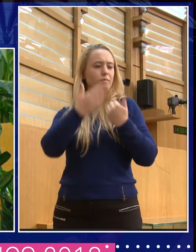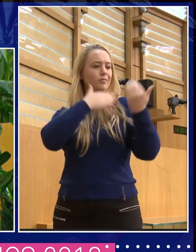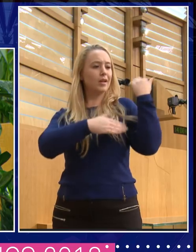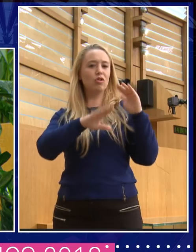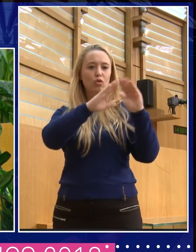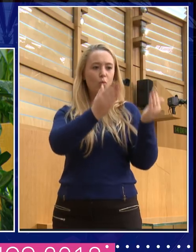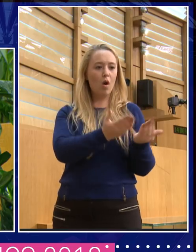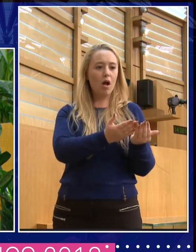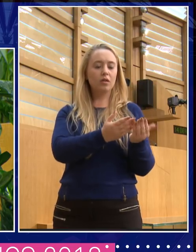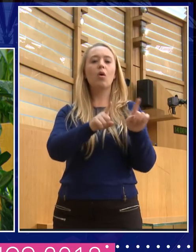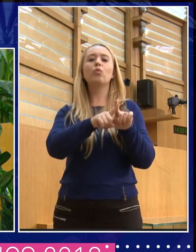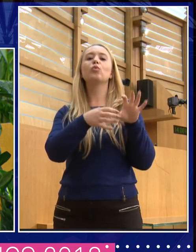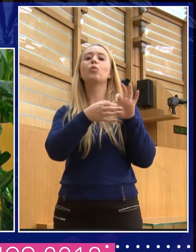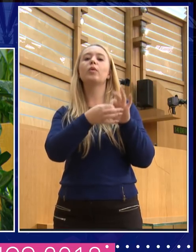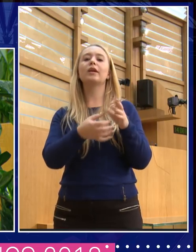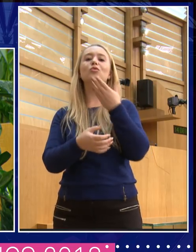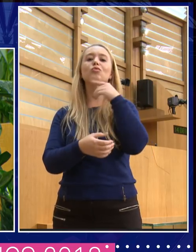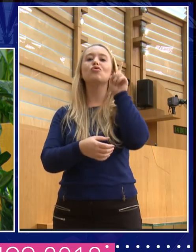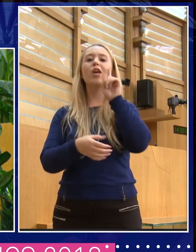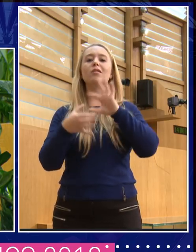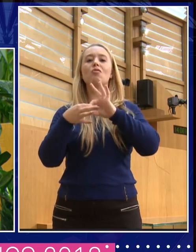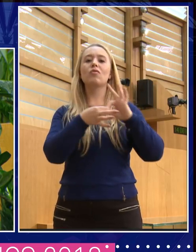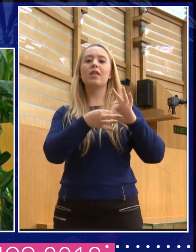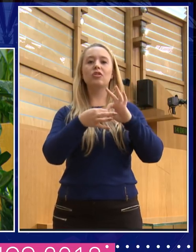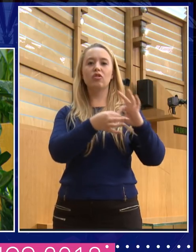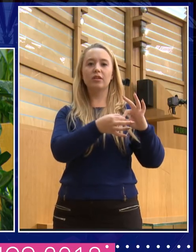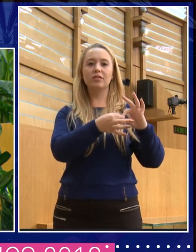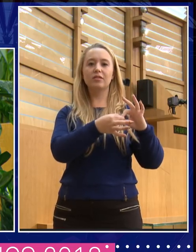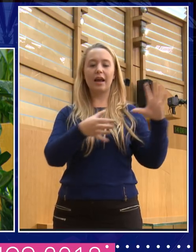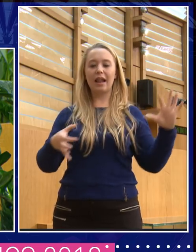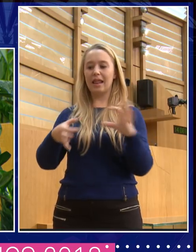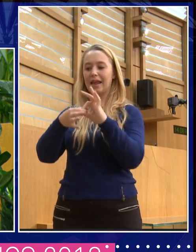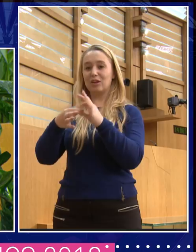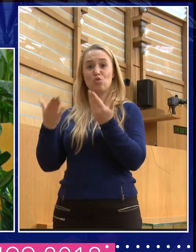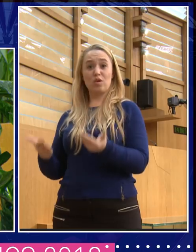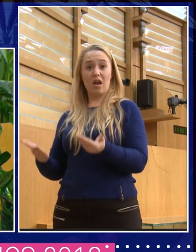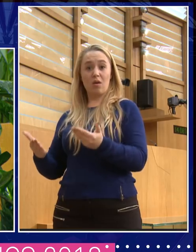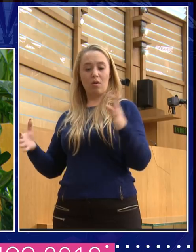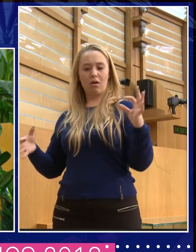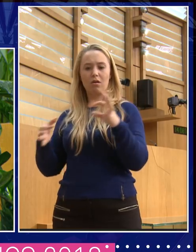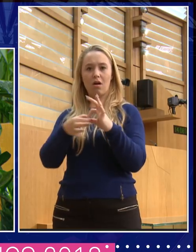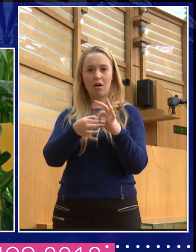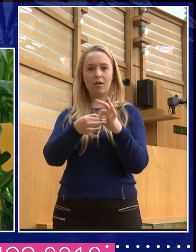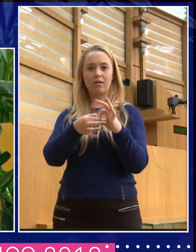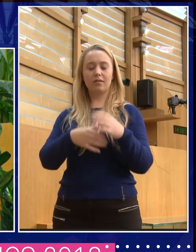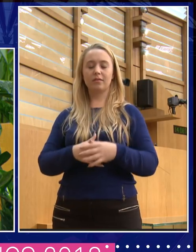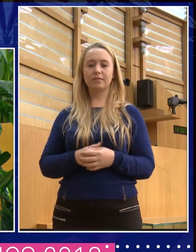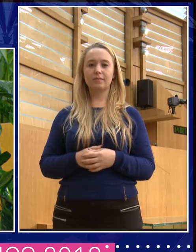relations in the ancient world with now. And I put two things